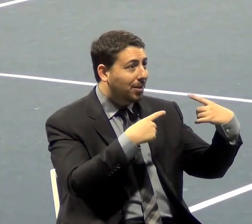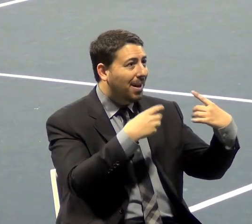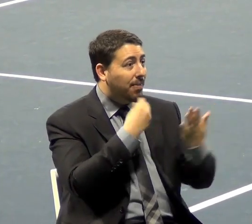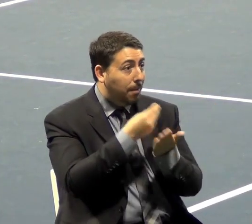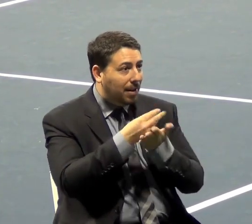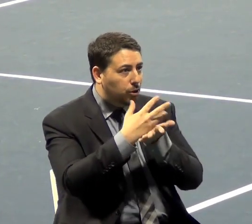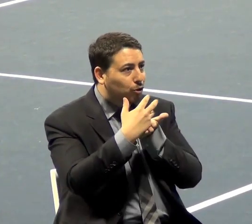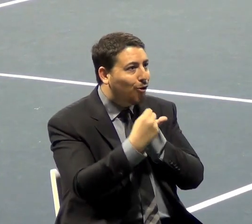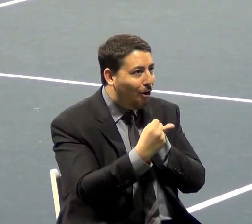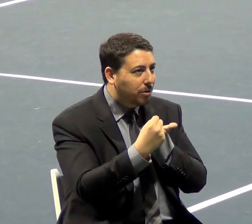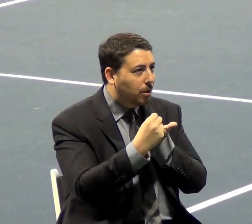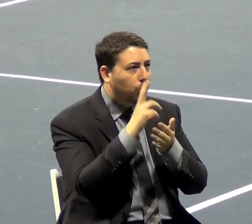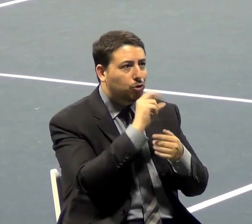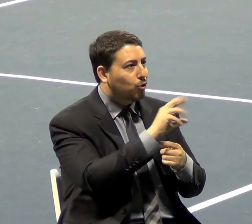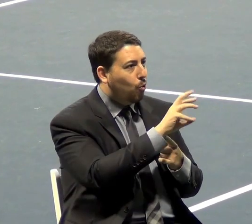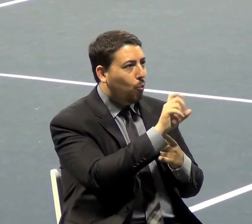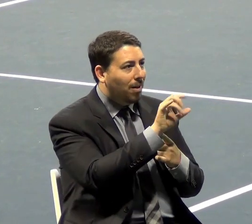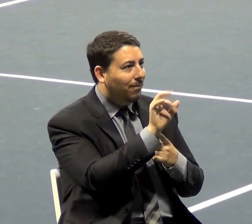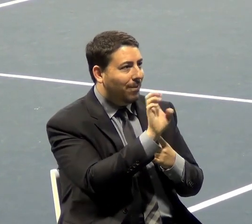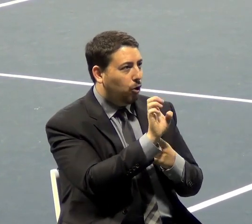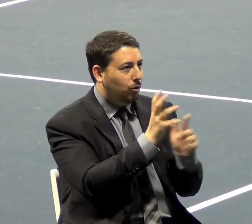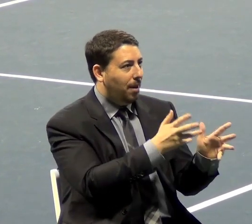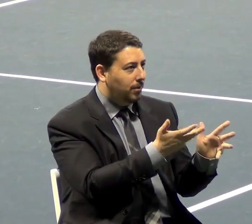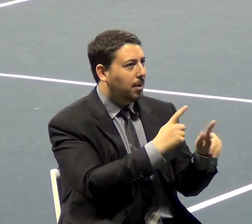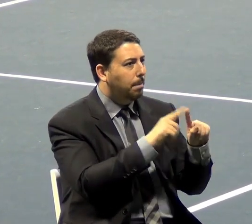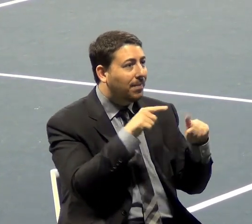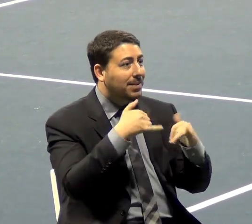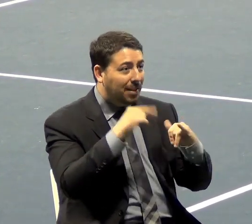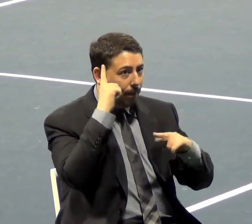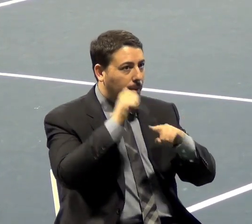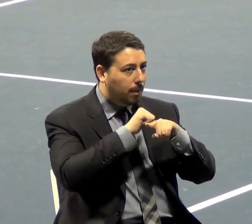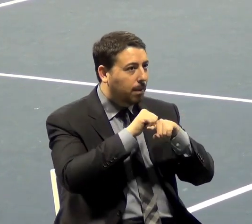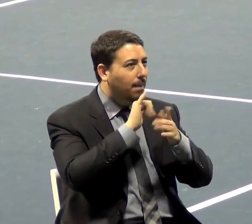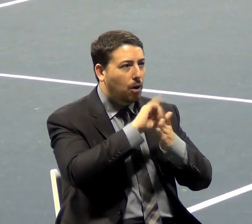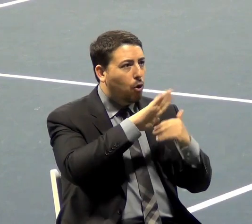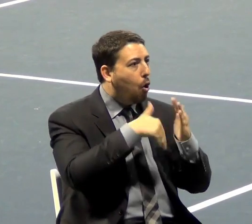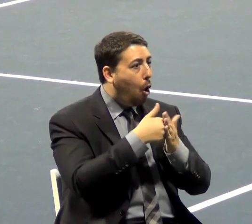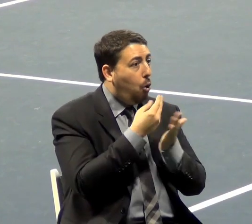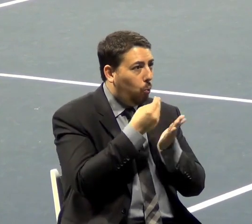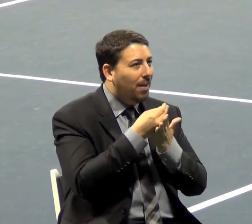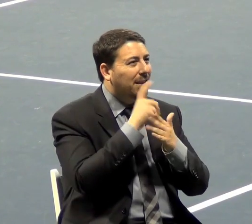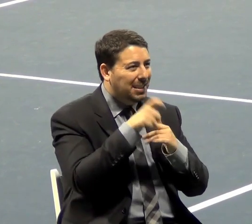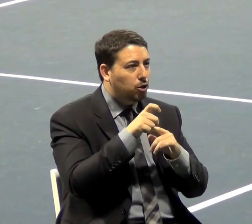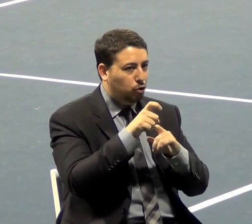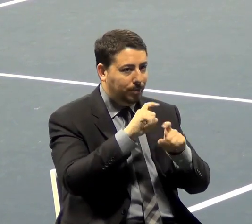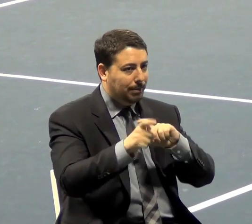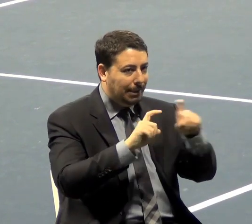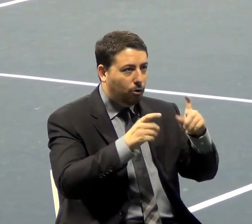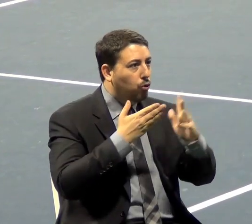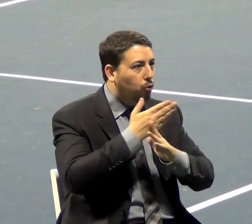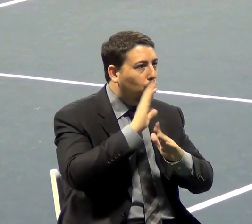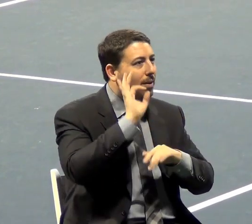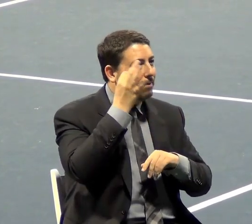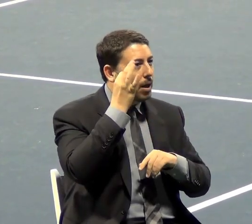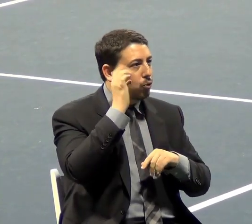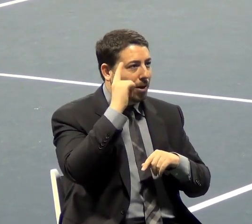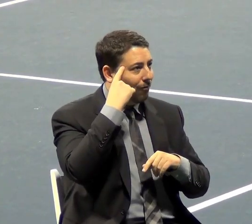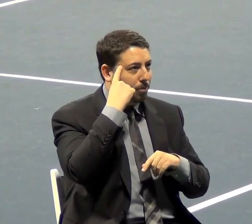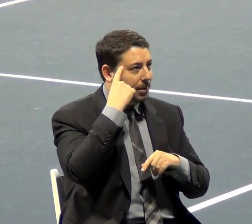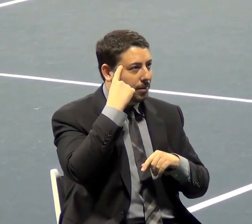there. And yet they are still conditioned that all wealth has to be redistributed through the federal government. We have to wake up and say